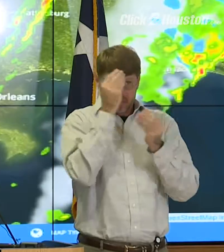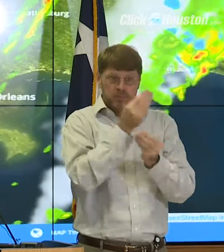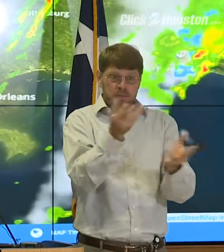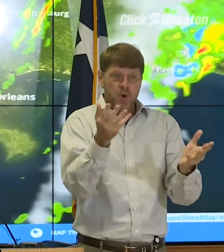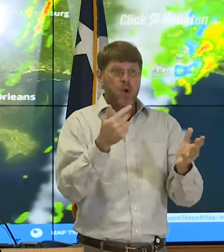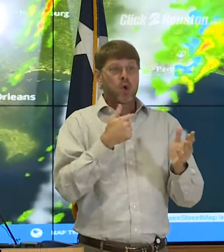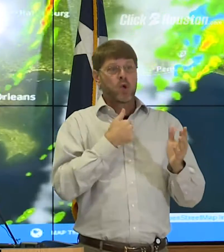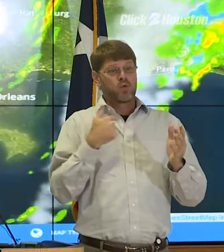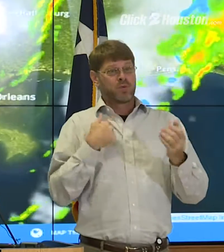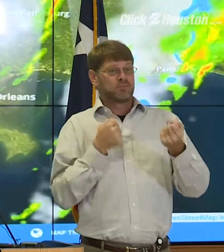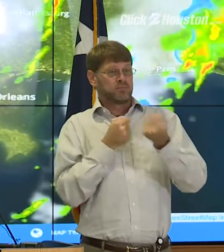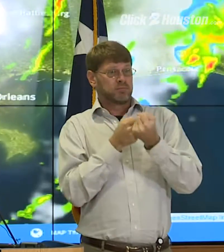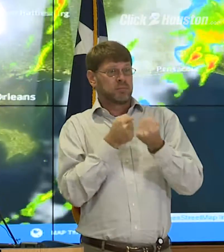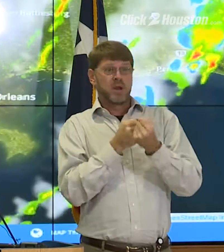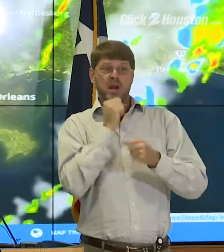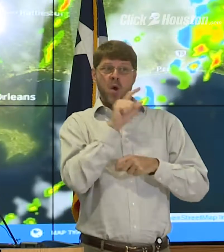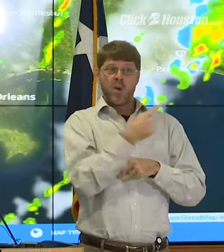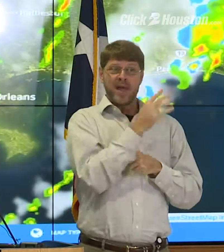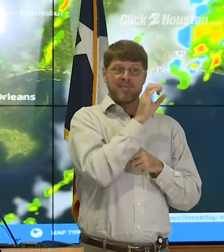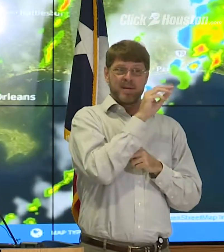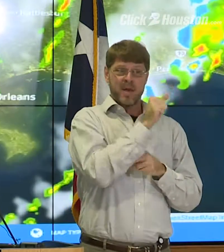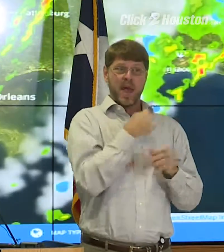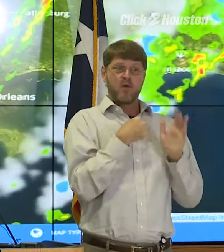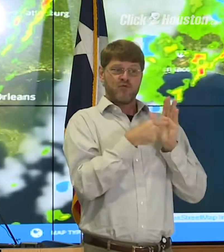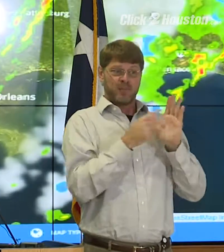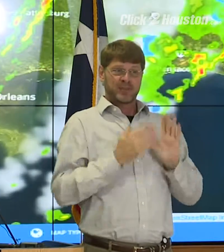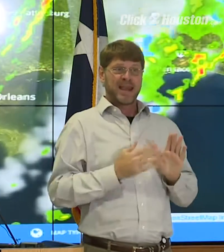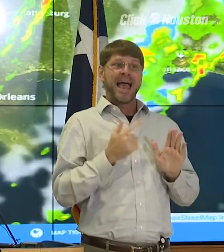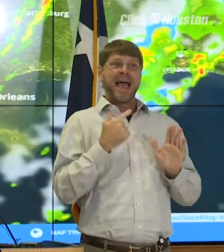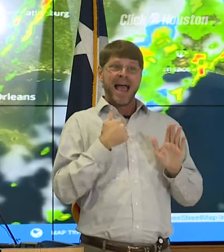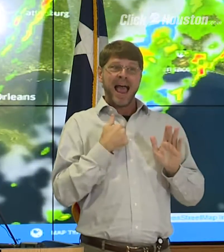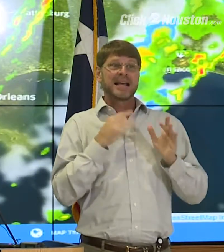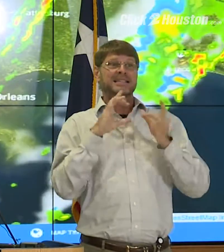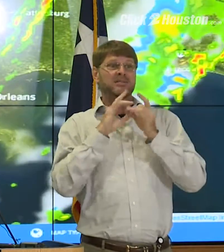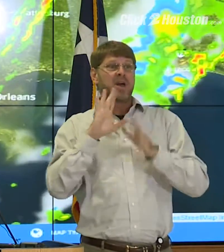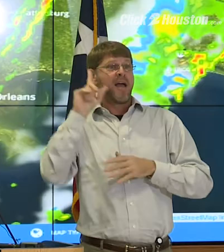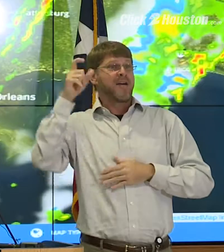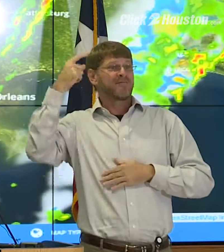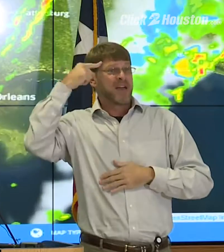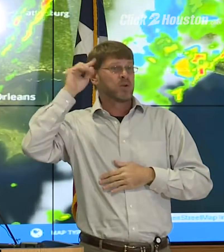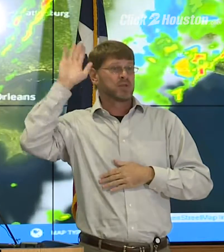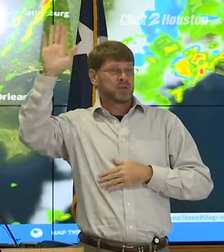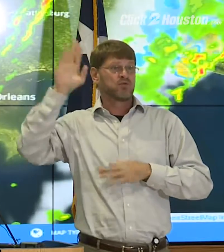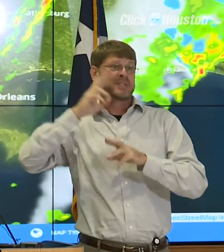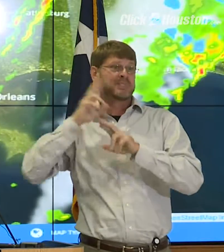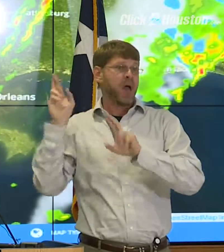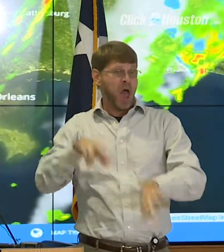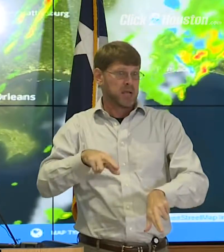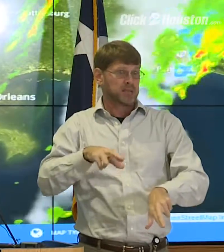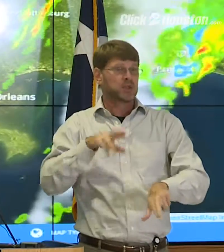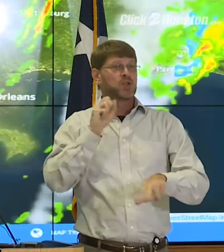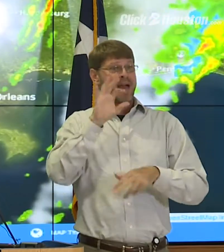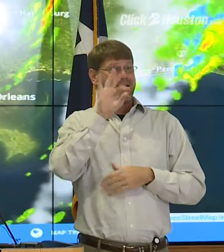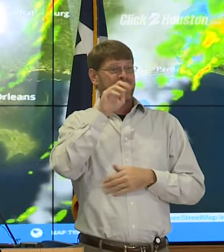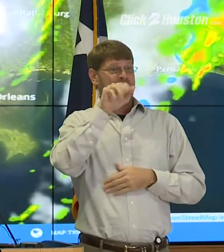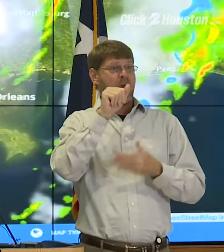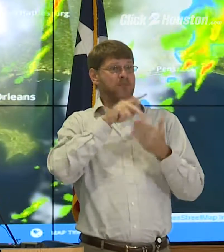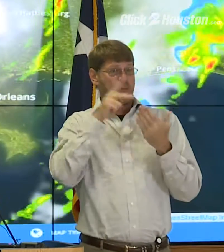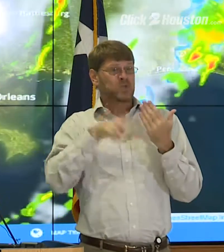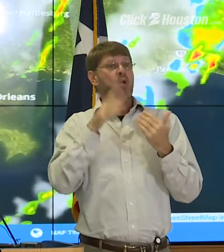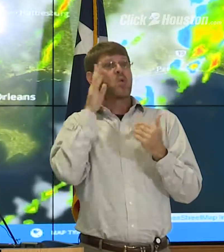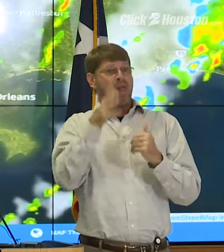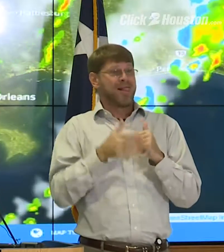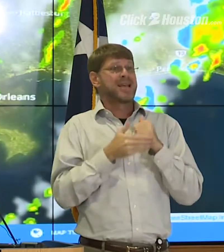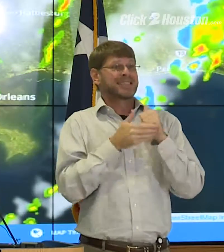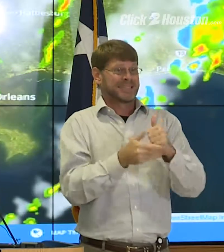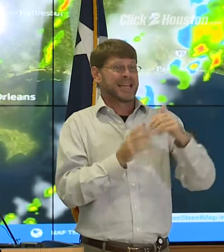We represent not FEMA. I'm here to coordinate the federal government response. So while FEMA programs will assist